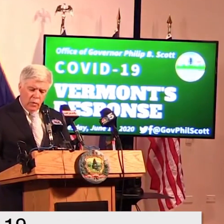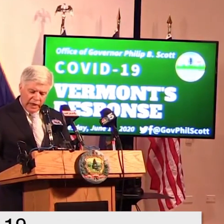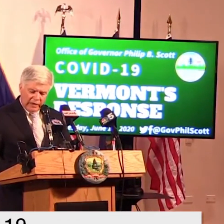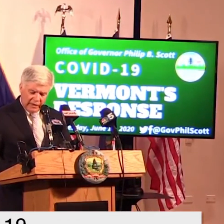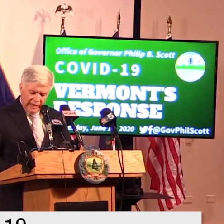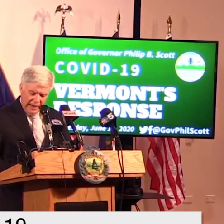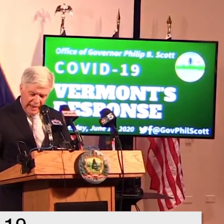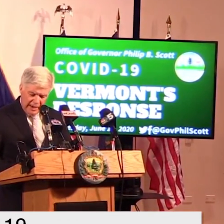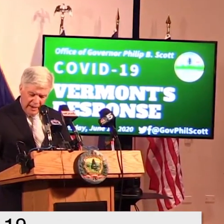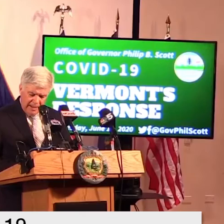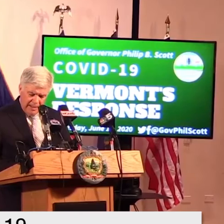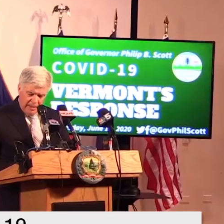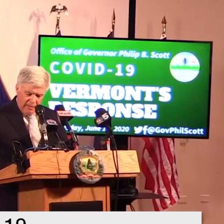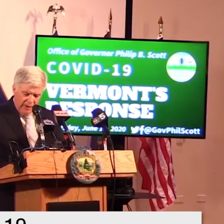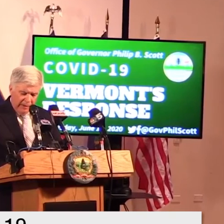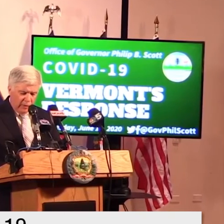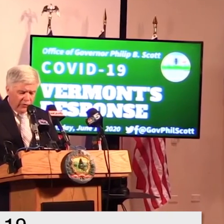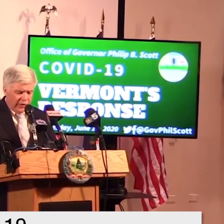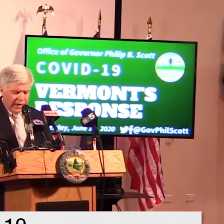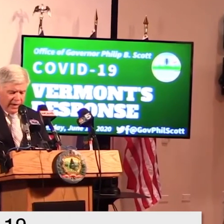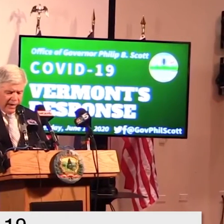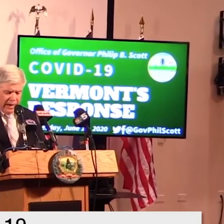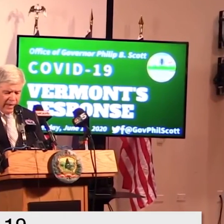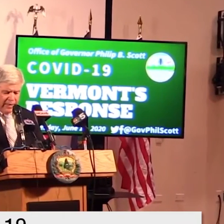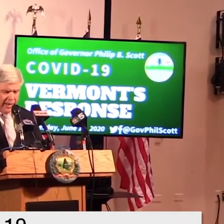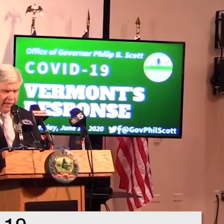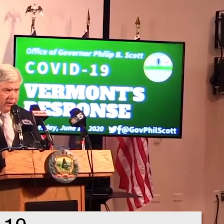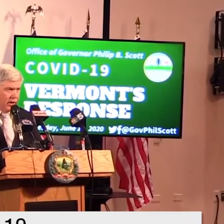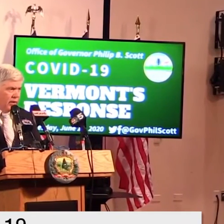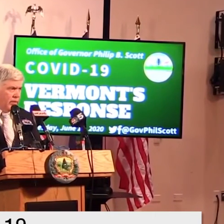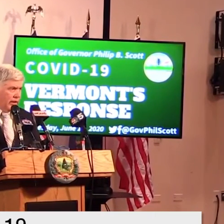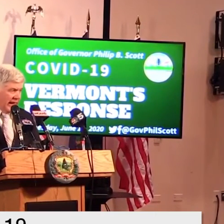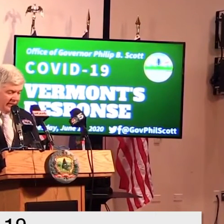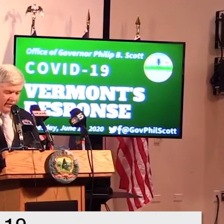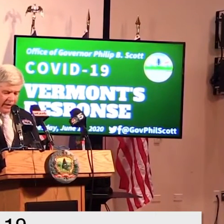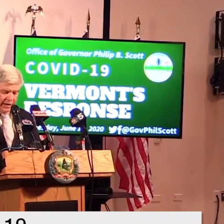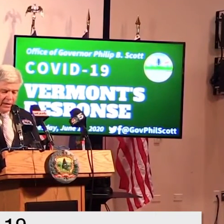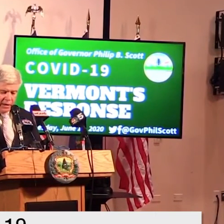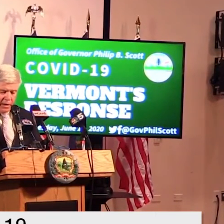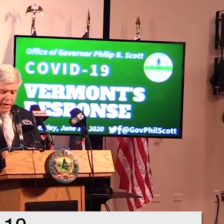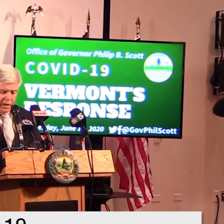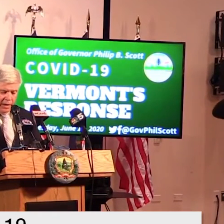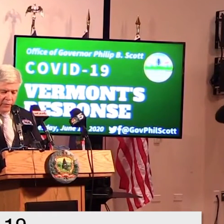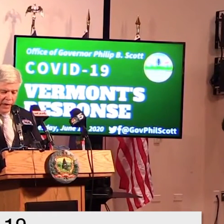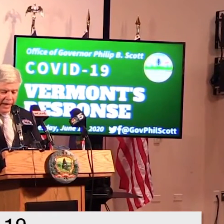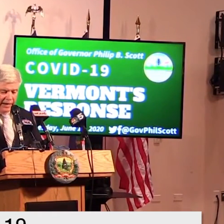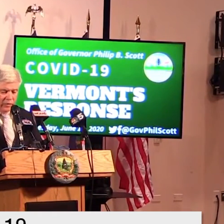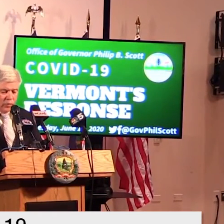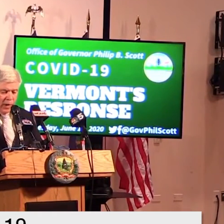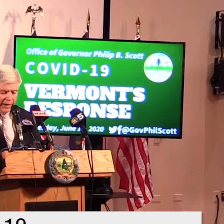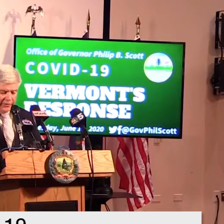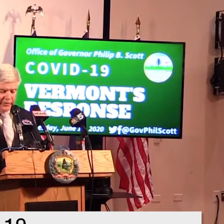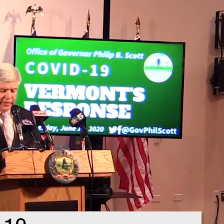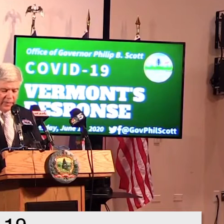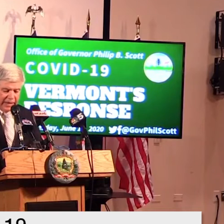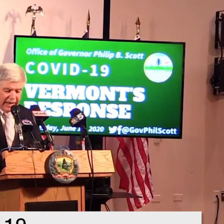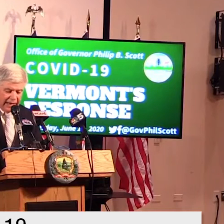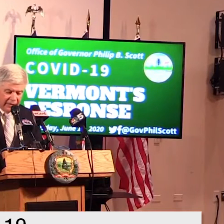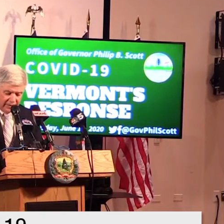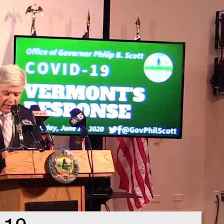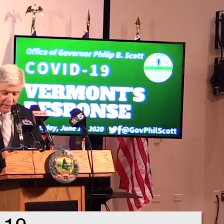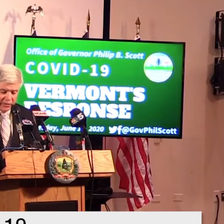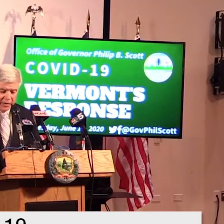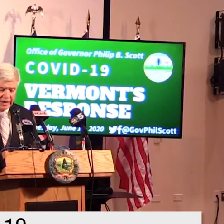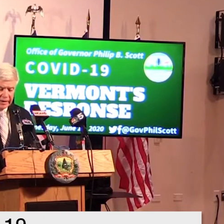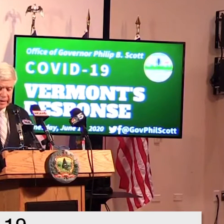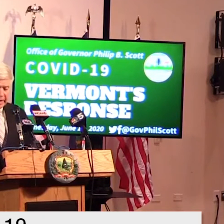the weeks ahead but I will say that last night we had a new positive inmate